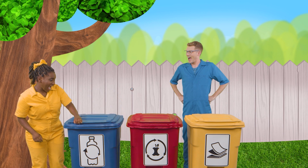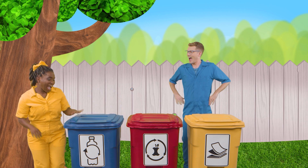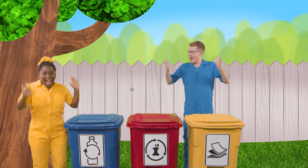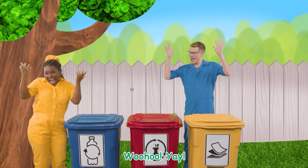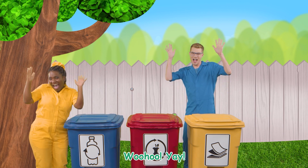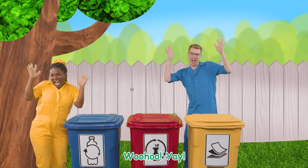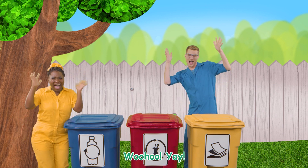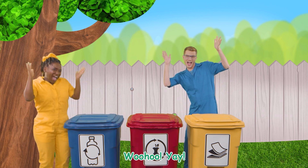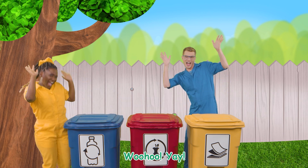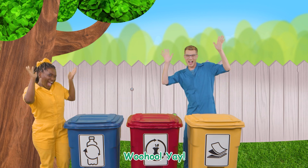Woohoo! Yay!